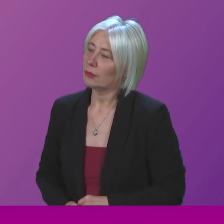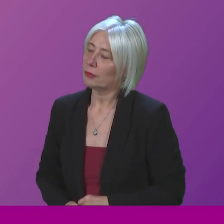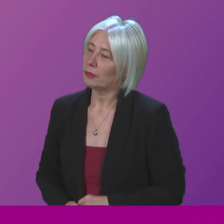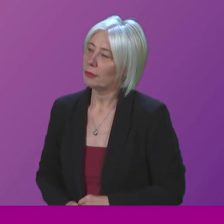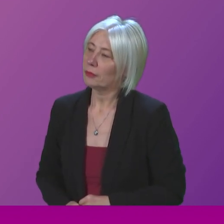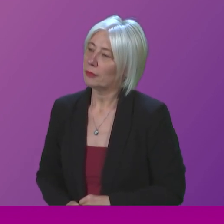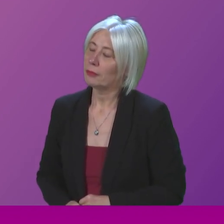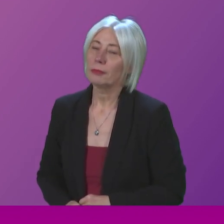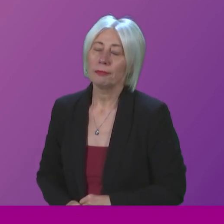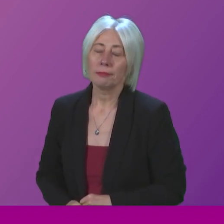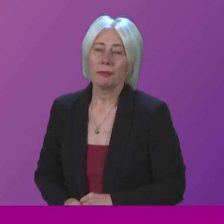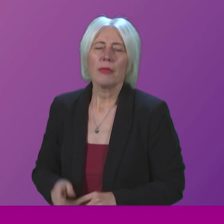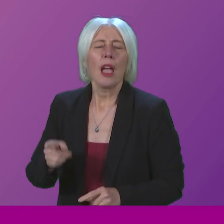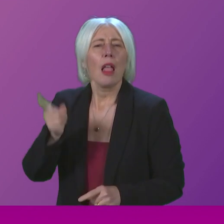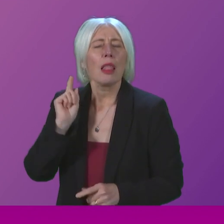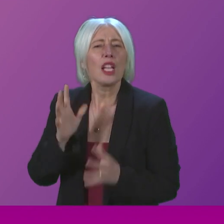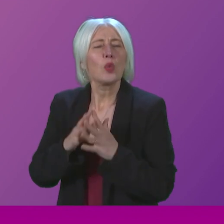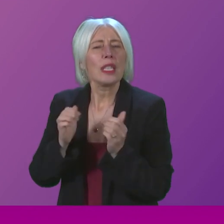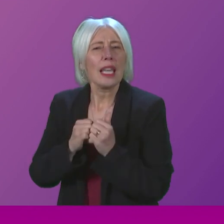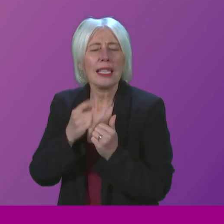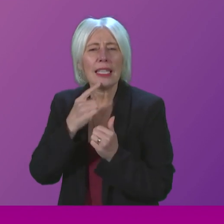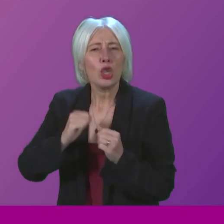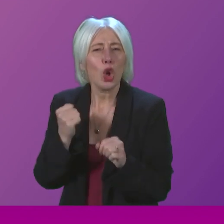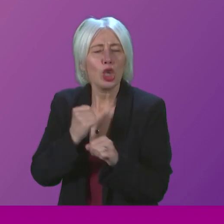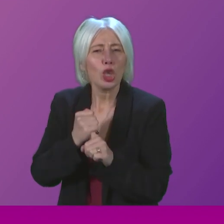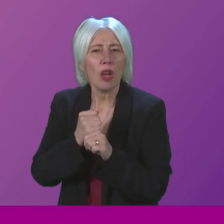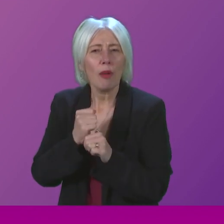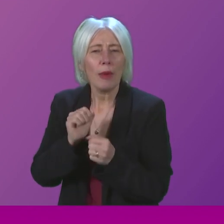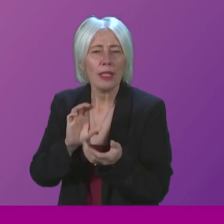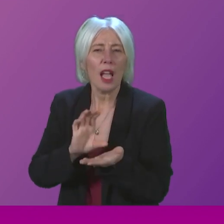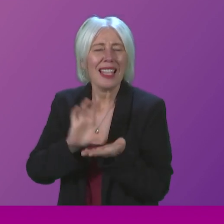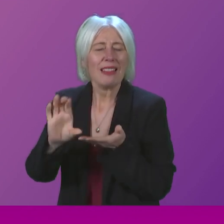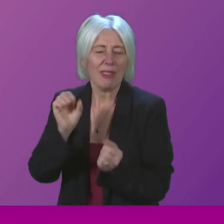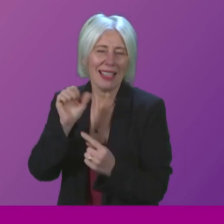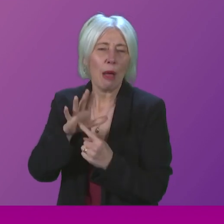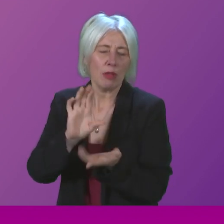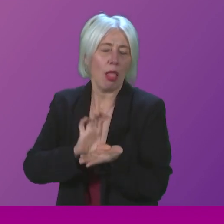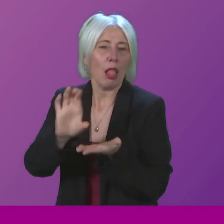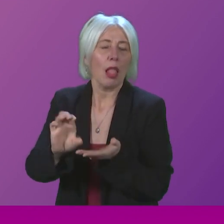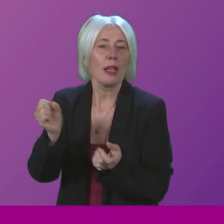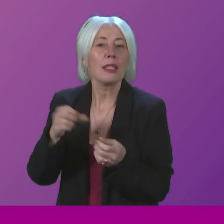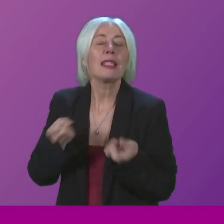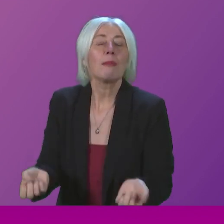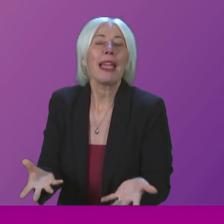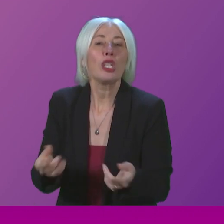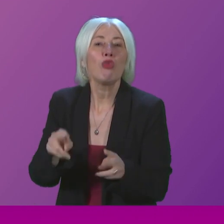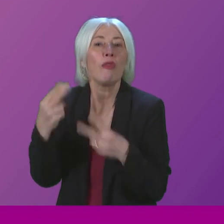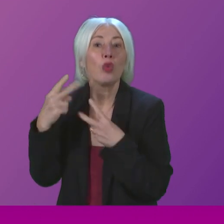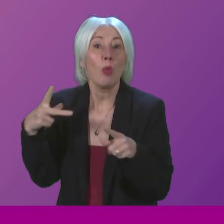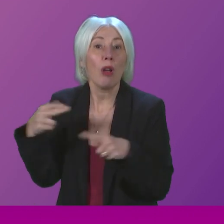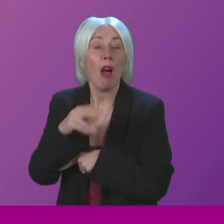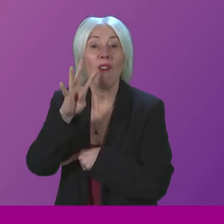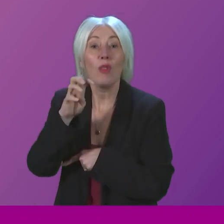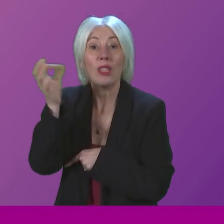Ladies and gentlemen, last weekend it was reported that the Scottish Government's capital spending review intends to cut 14%, that is over £17